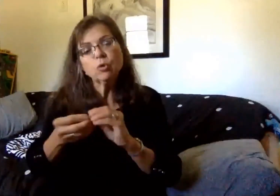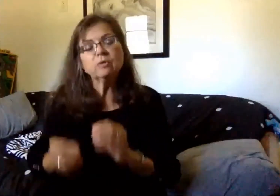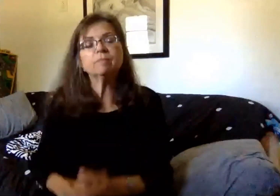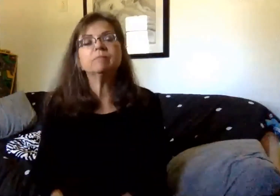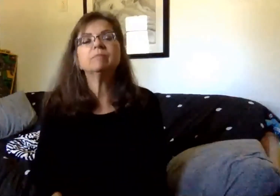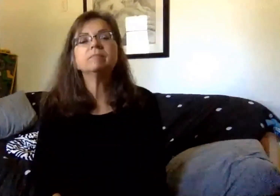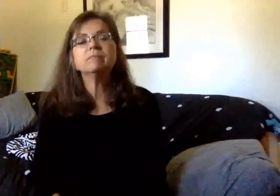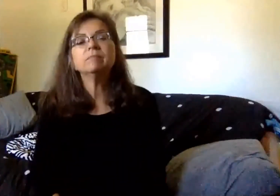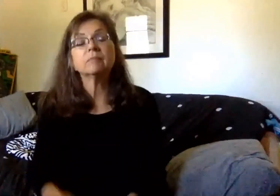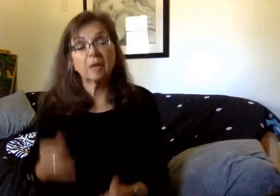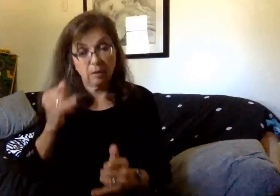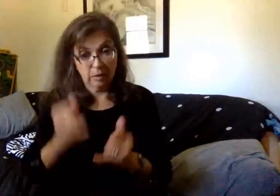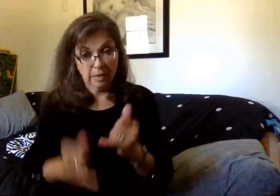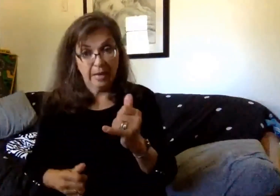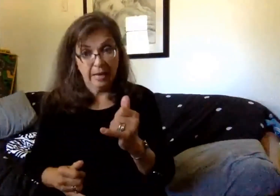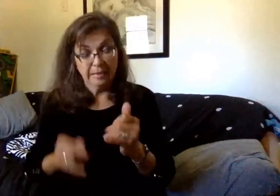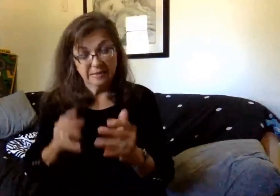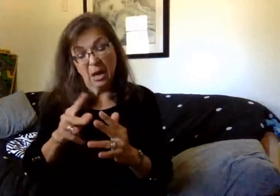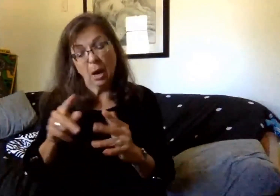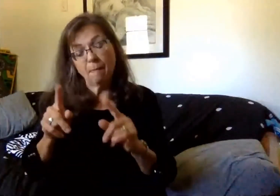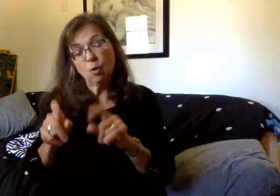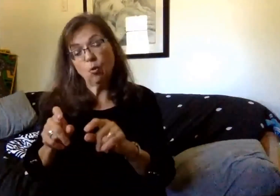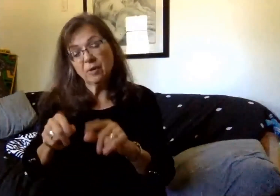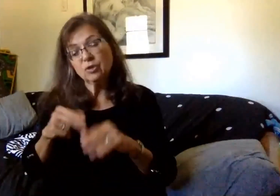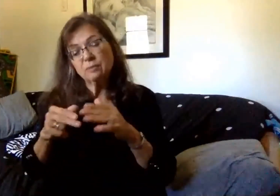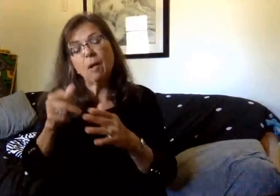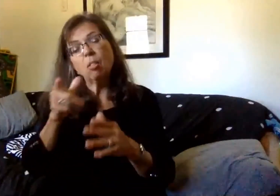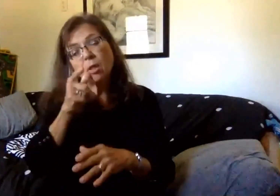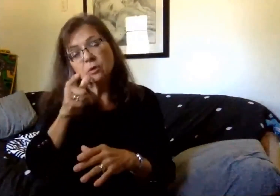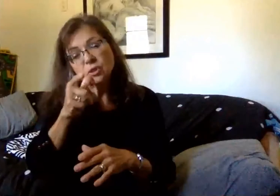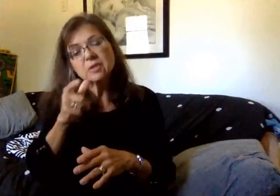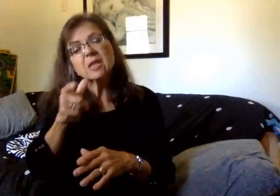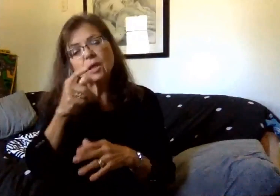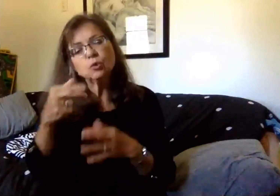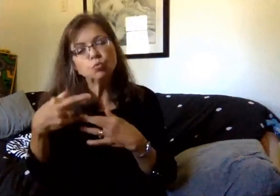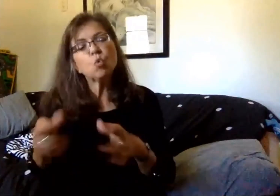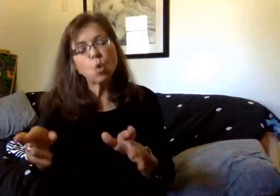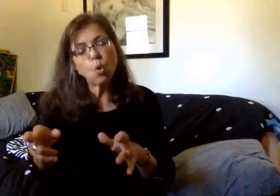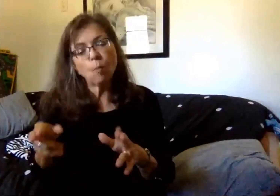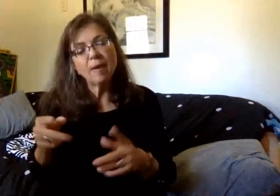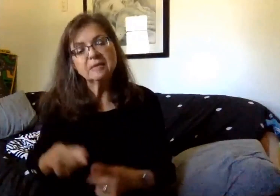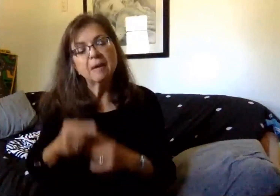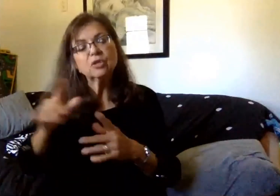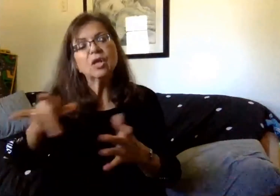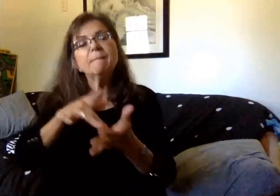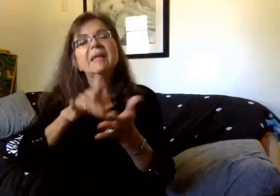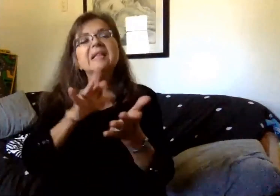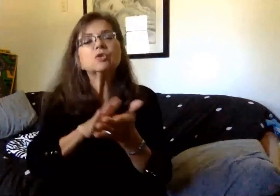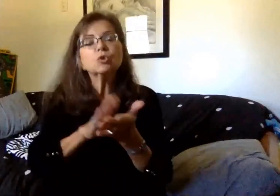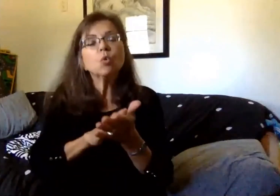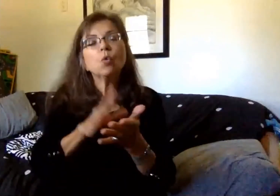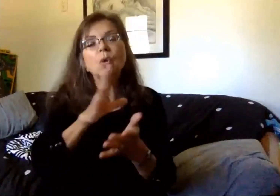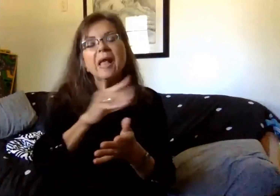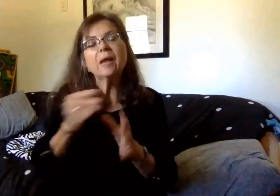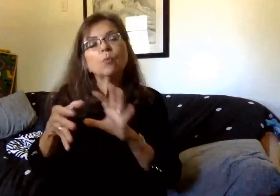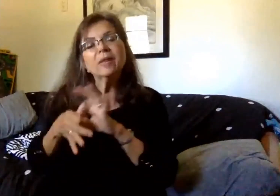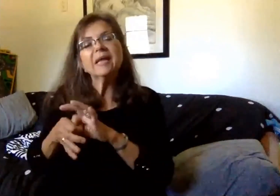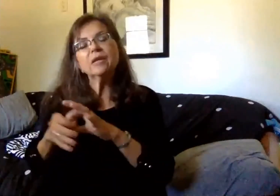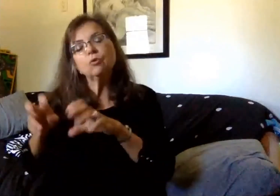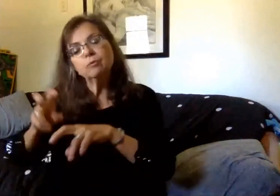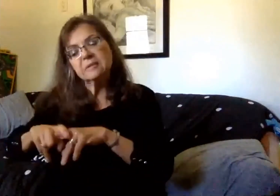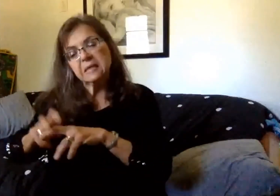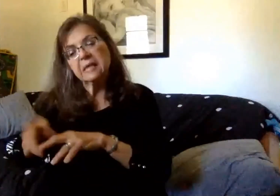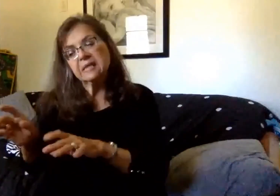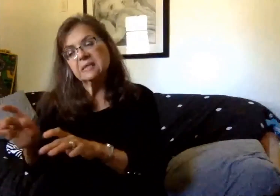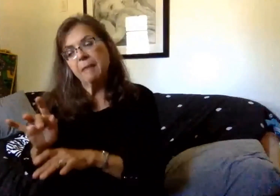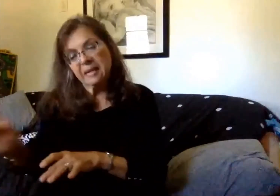And finally, there were a couple questions regarding lunches and lunch rooms, especially at the middle school and with respect to seating and spacing.